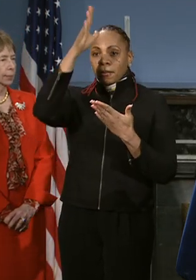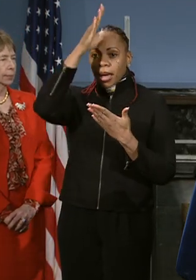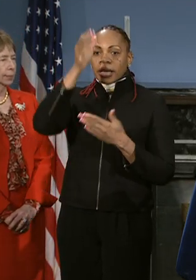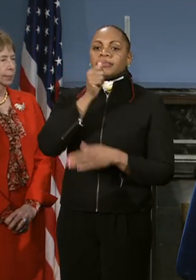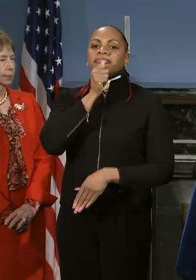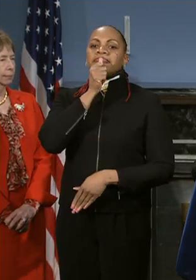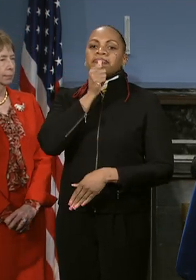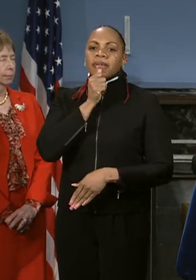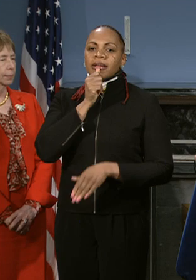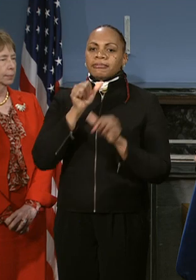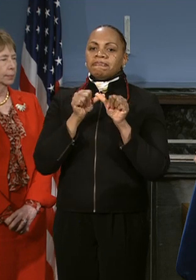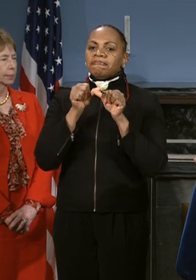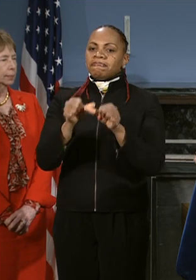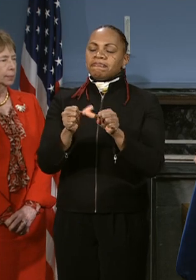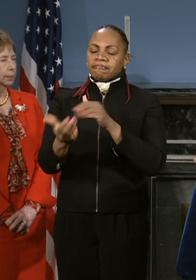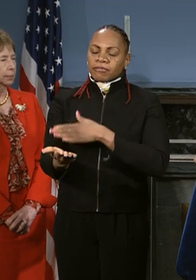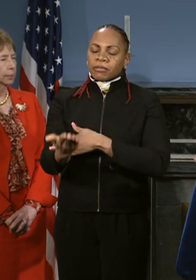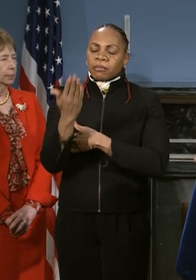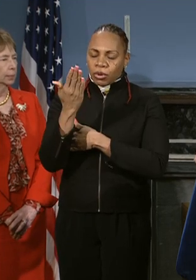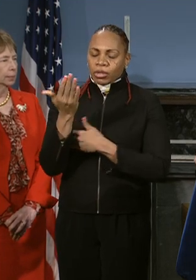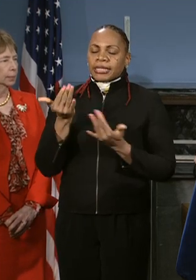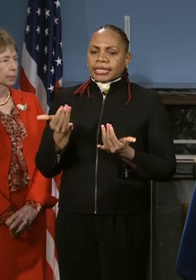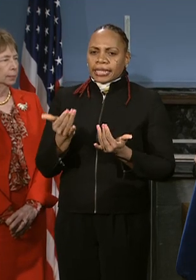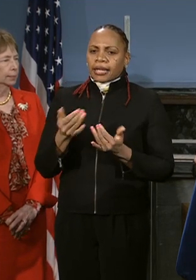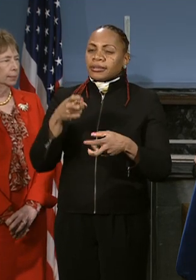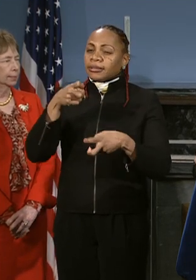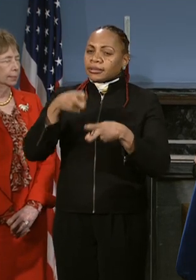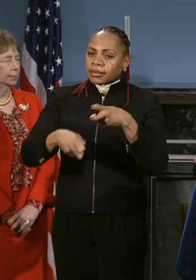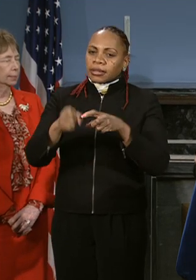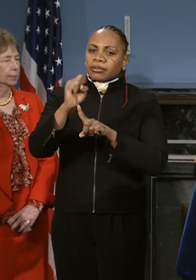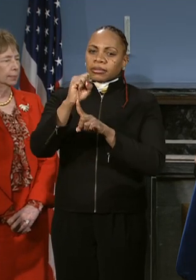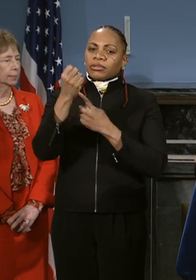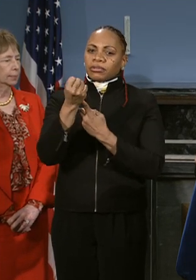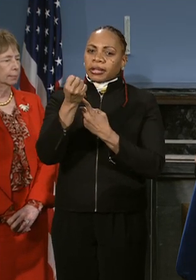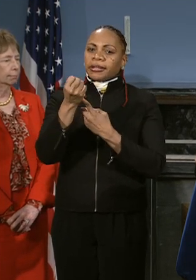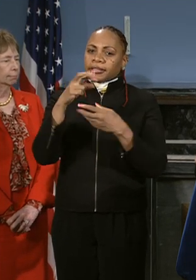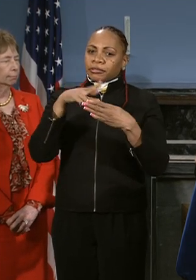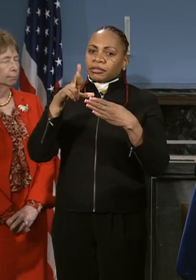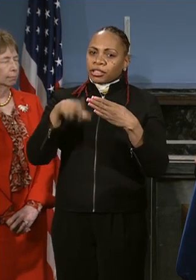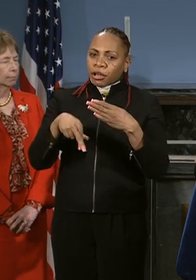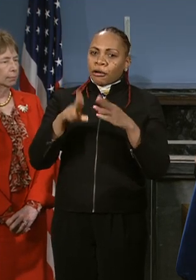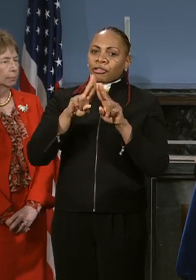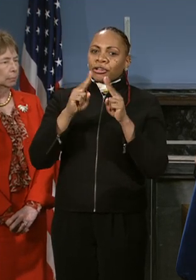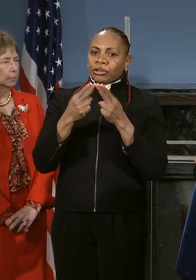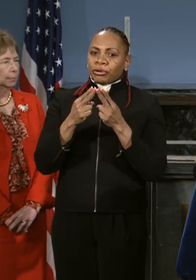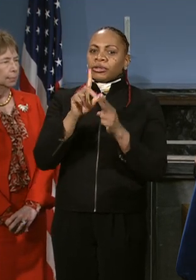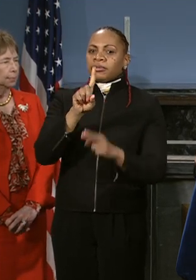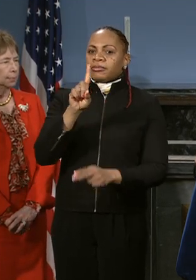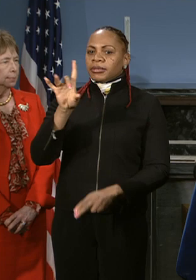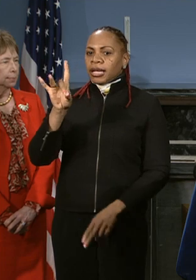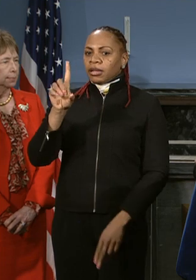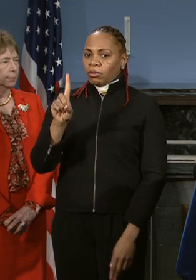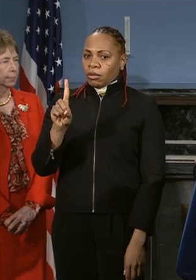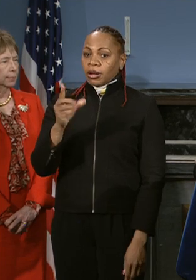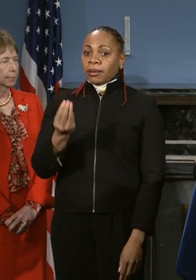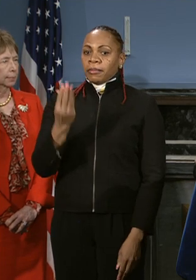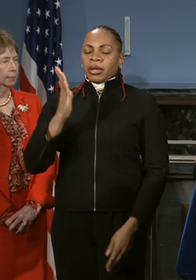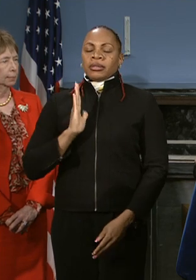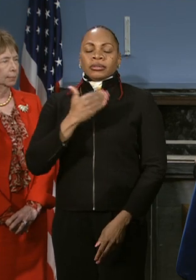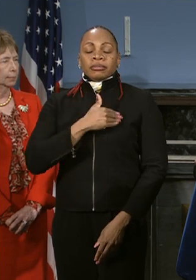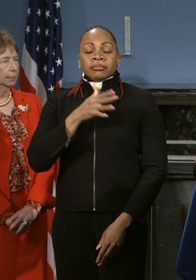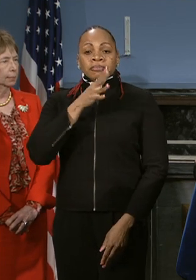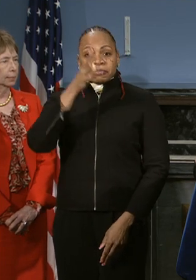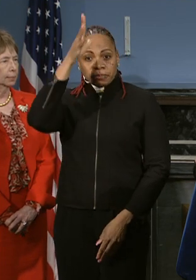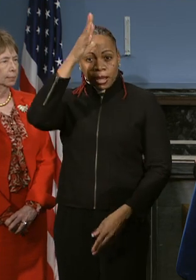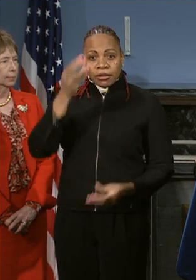and perseverance this morning. They had very difficult circumstances as a result of the union, 1181, and a lot of our parents were